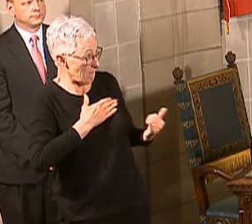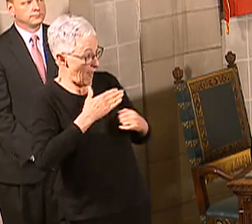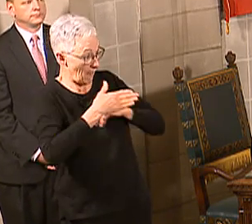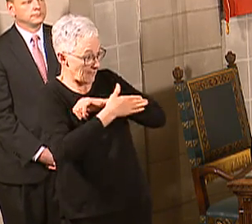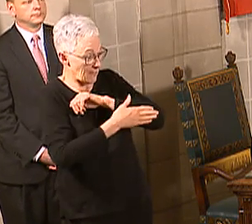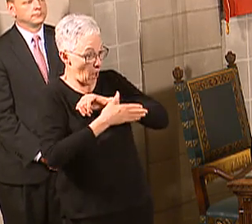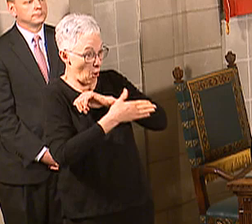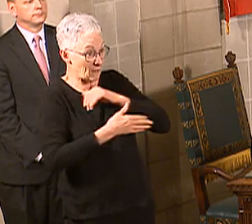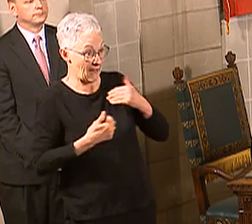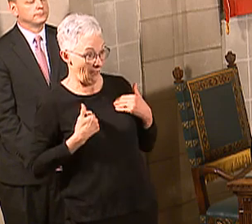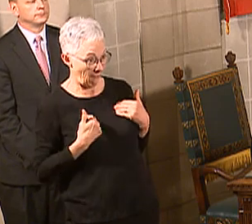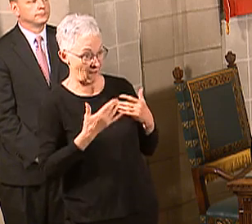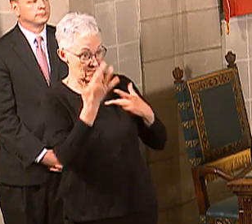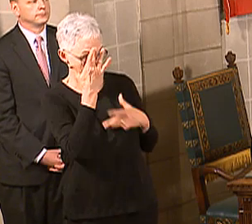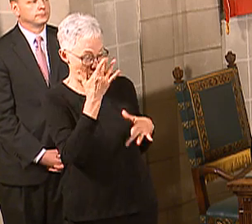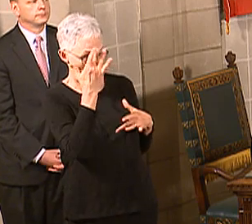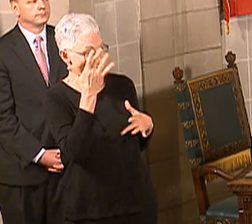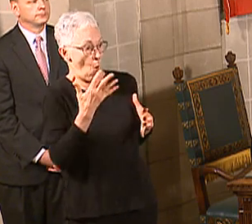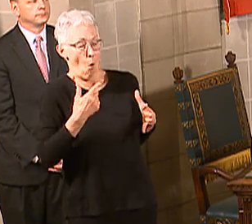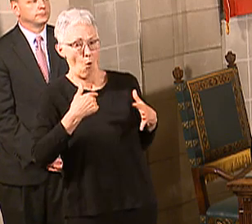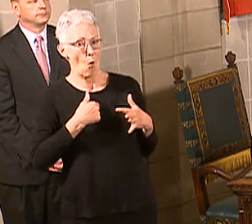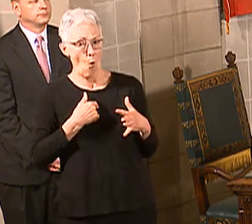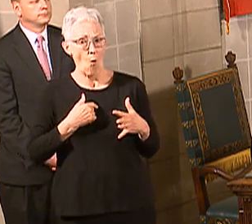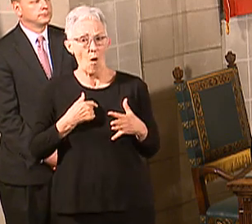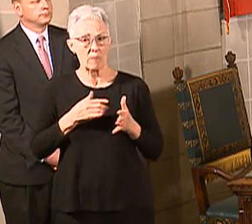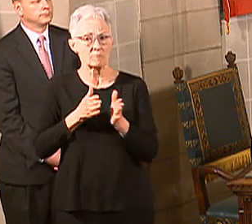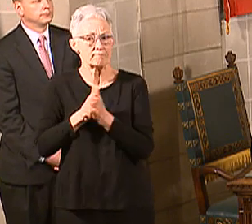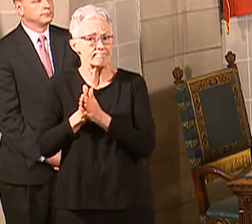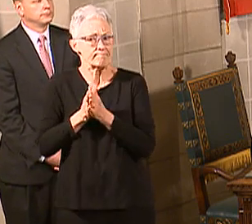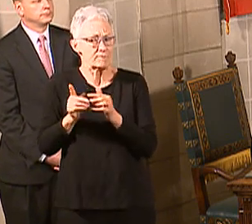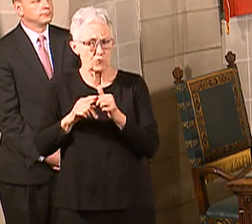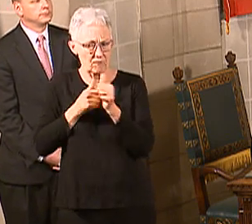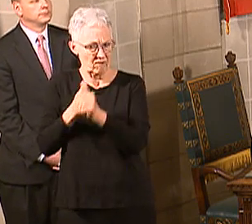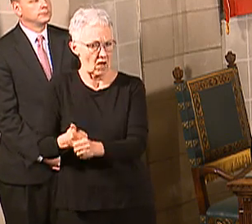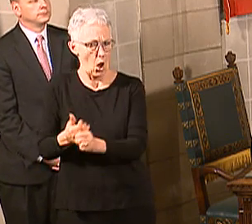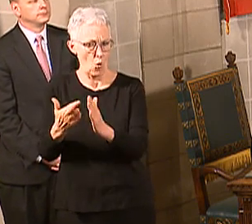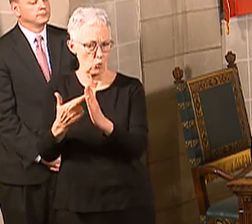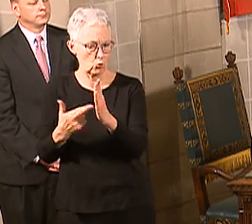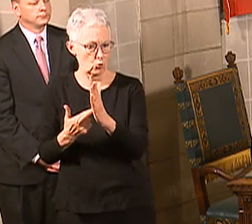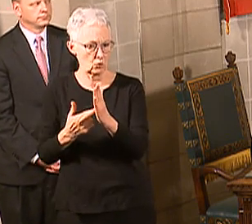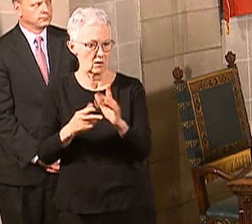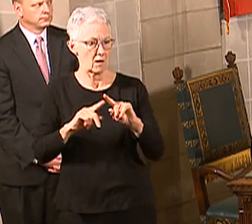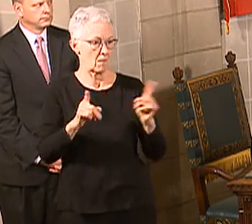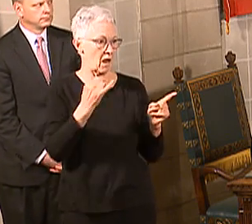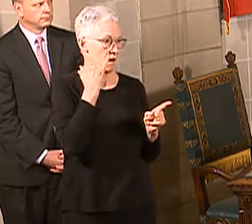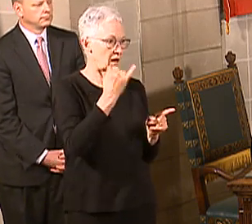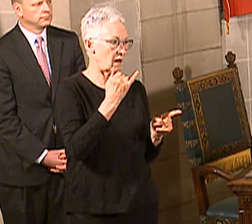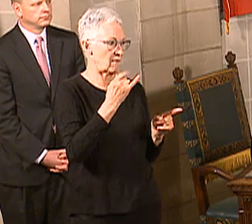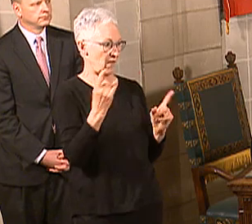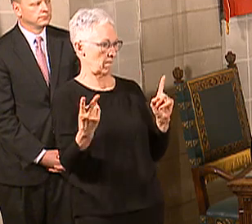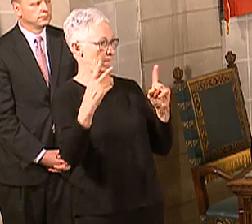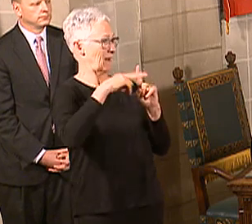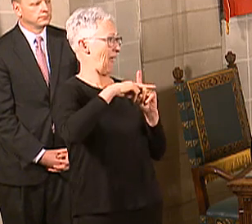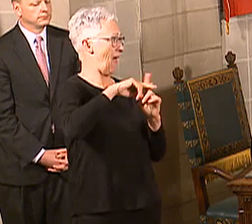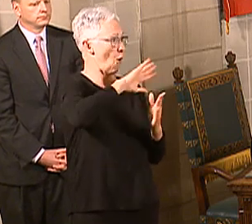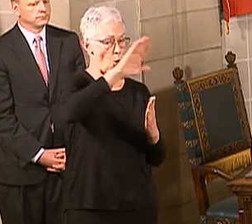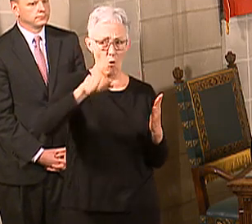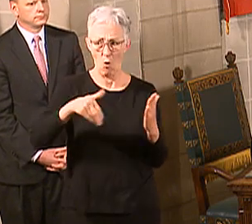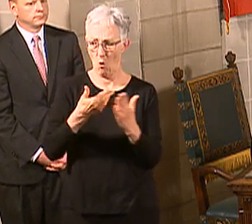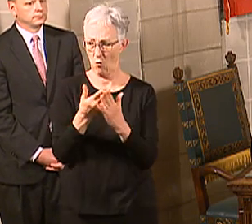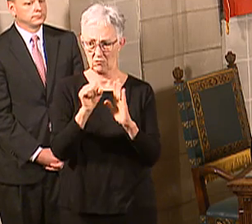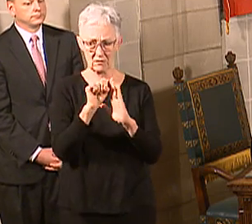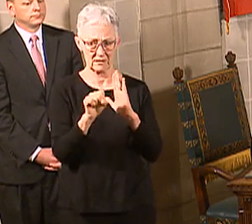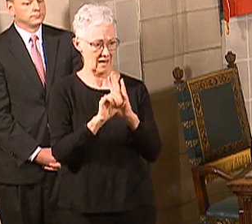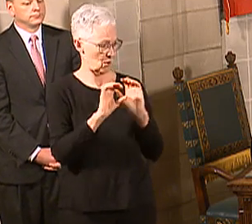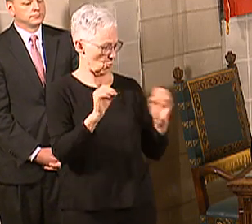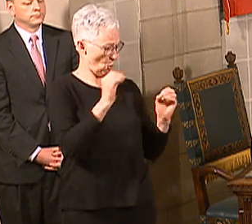doing it, that's when we can see it really spike up. So it's important to try and time it in each community for when we see the virus